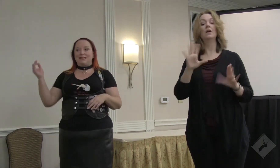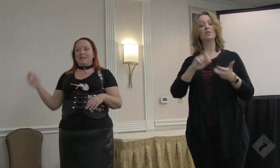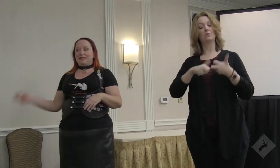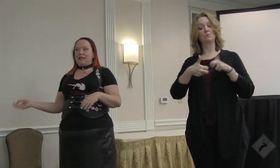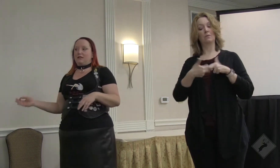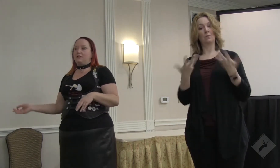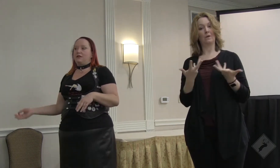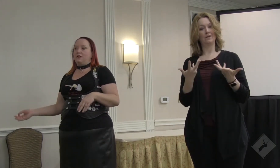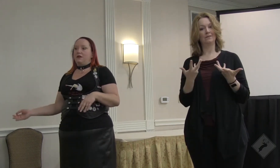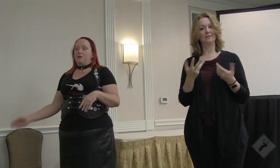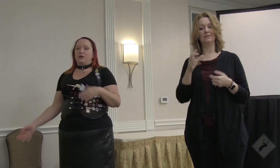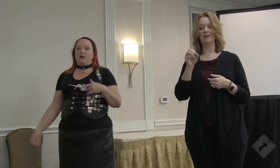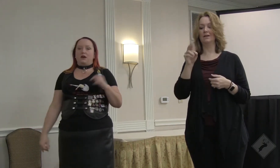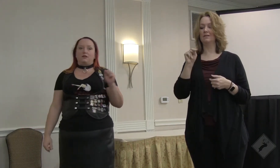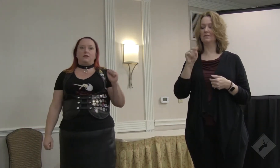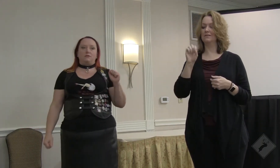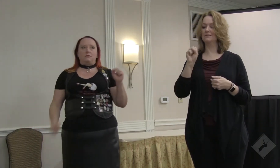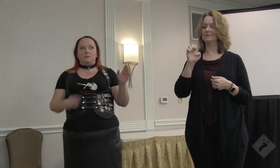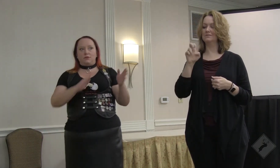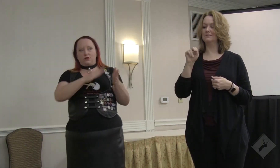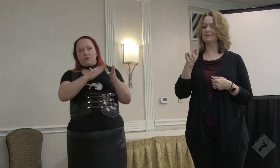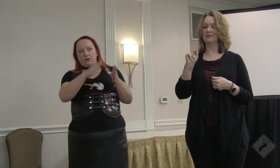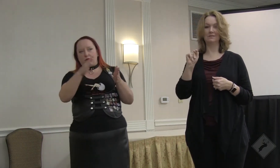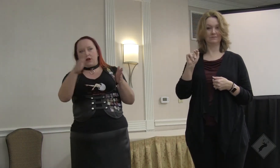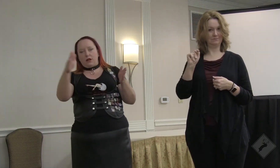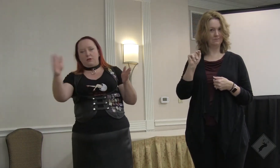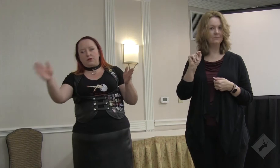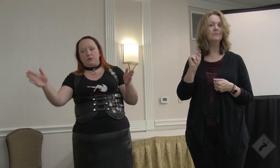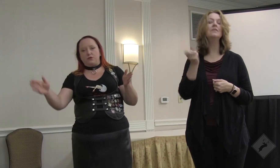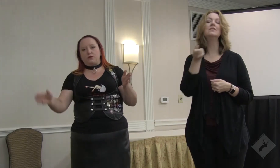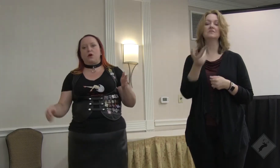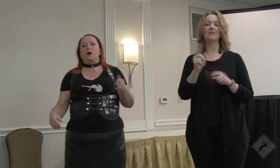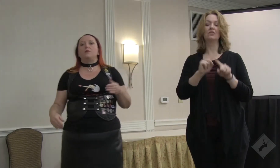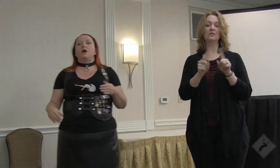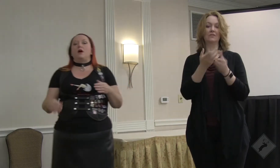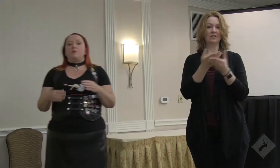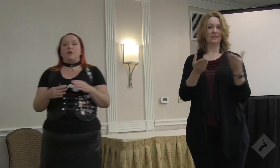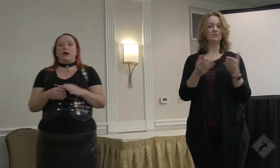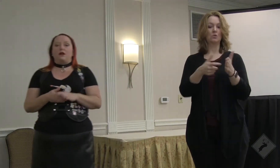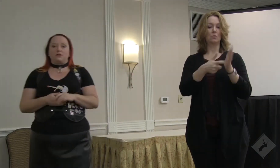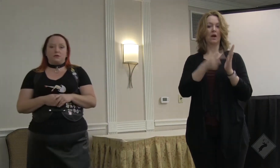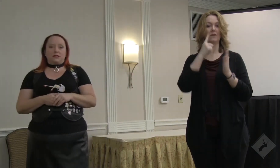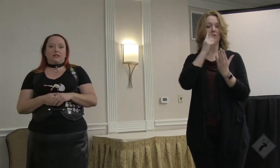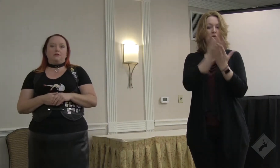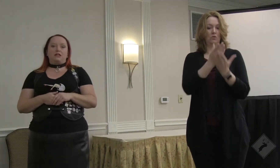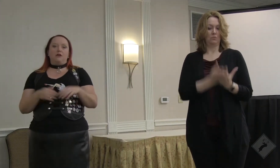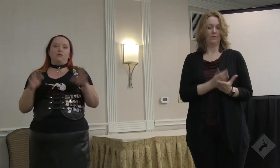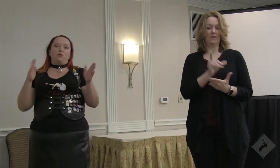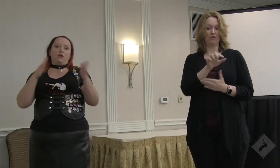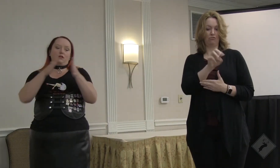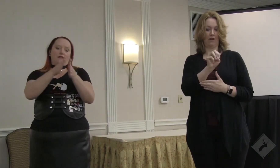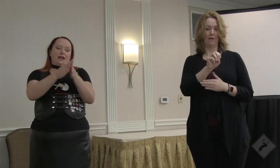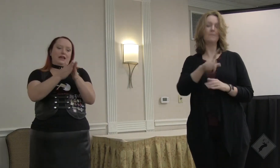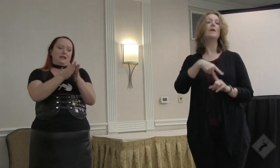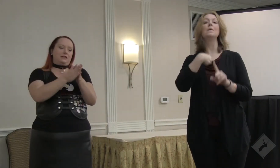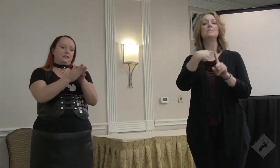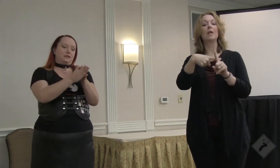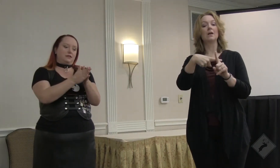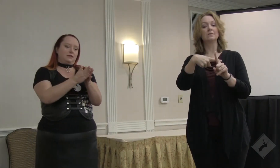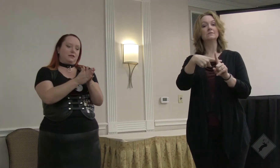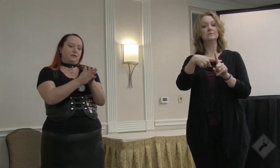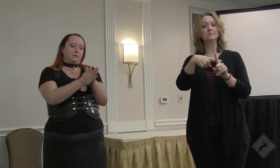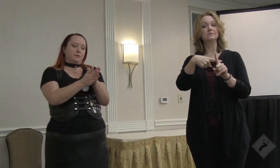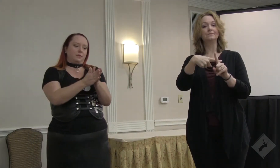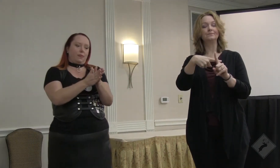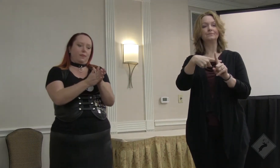is consent, because there's several different elements to prove the crime. But also at the same time, the one that is